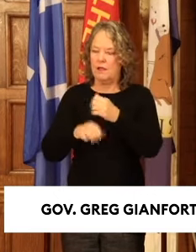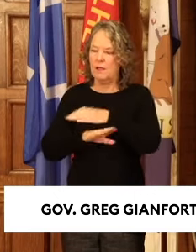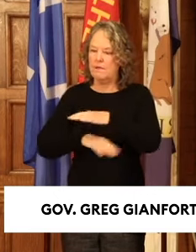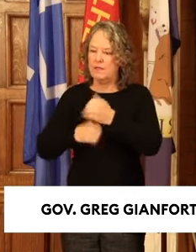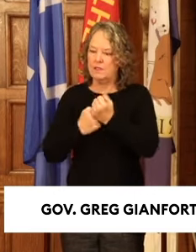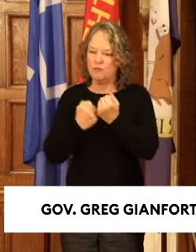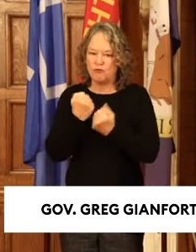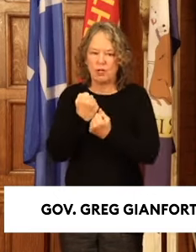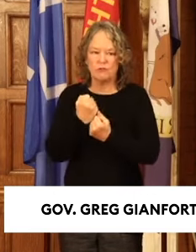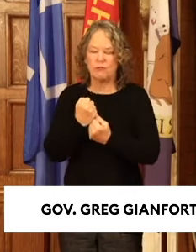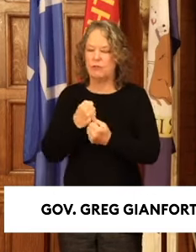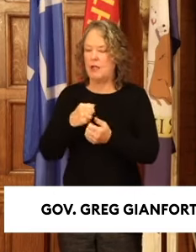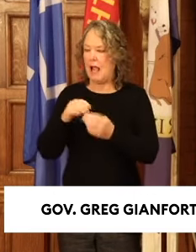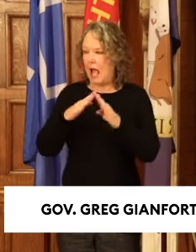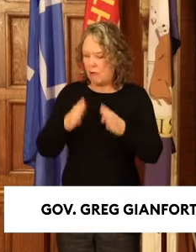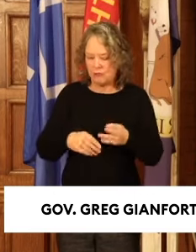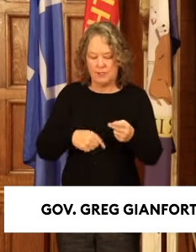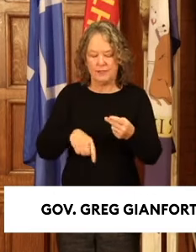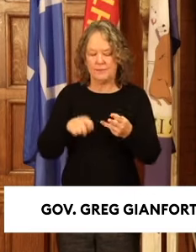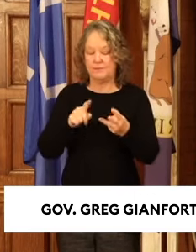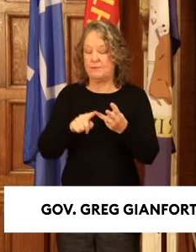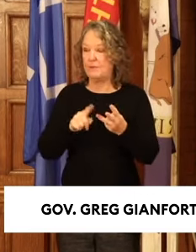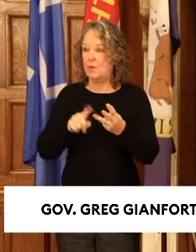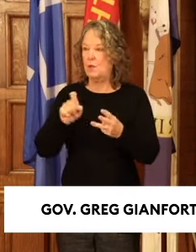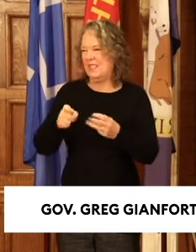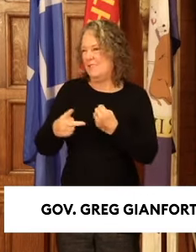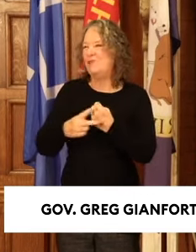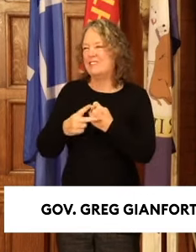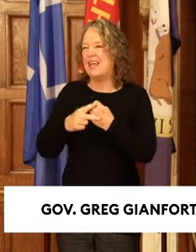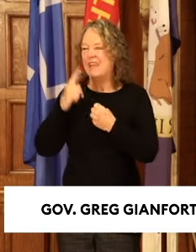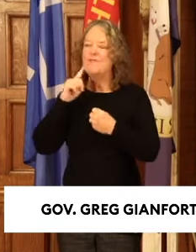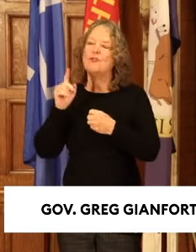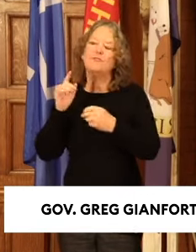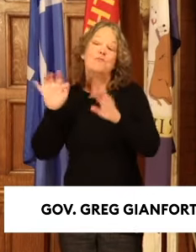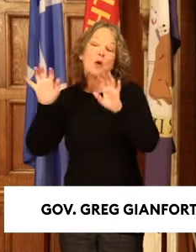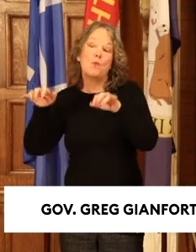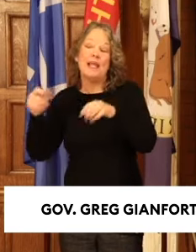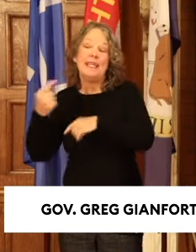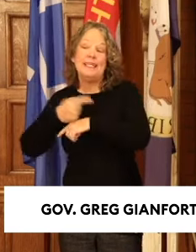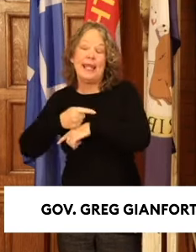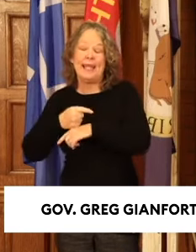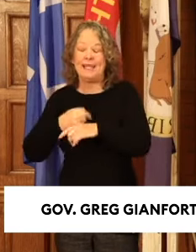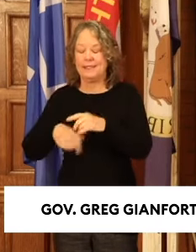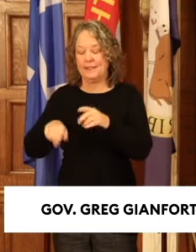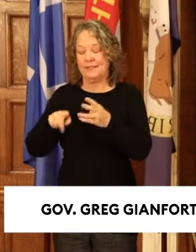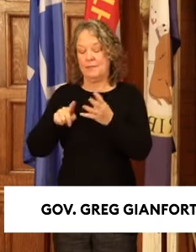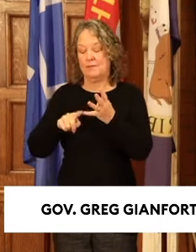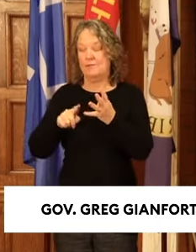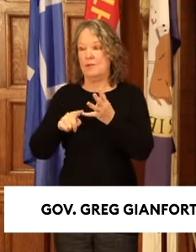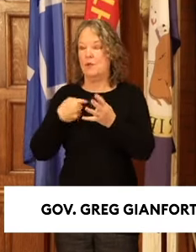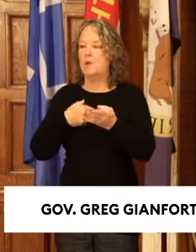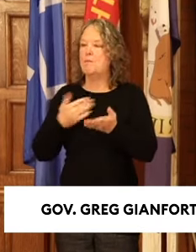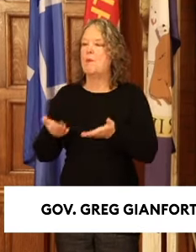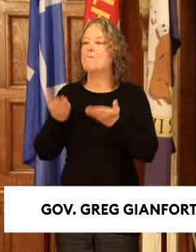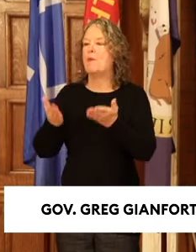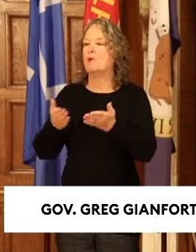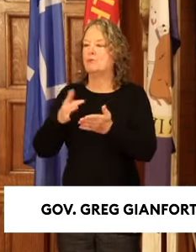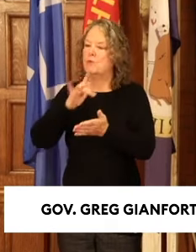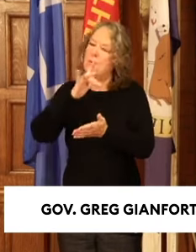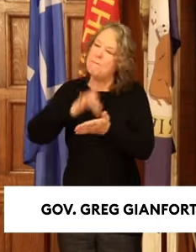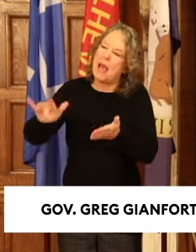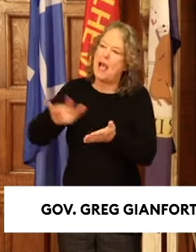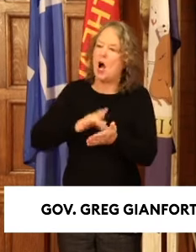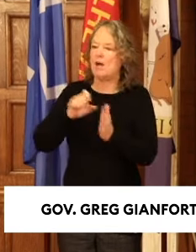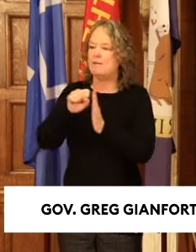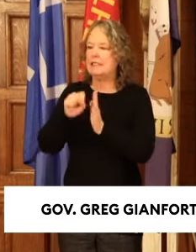housing. Third, we need to save for a rainy day, just like any Montana family would do. And lastly, we propose to pay off the state debt. So those